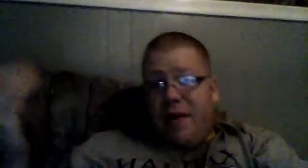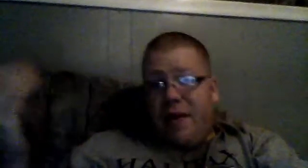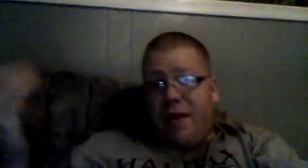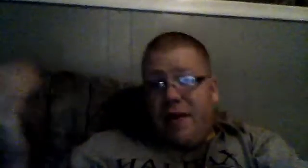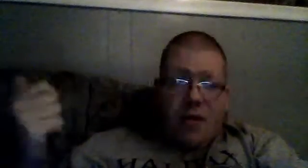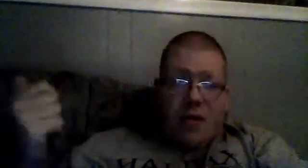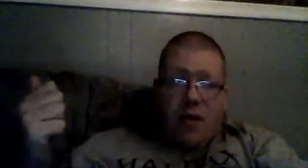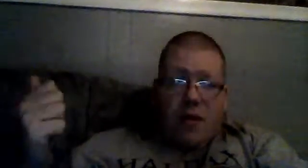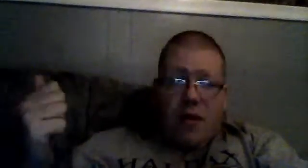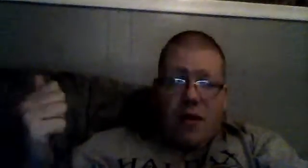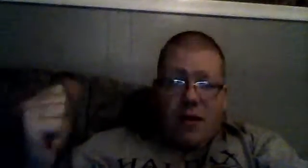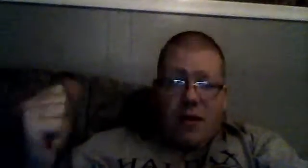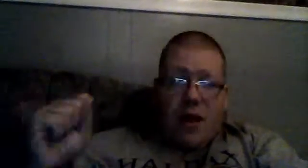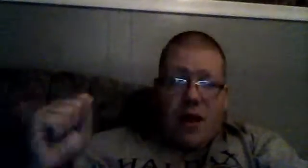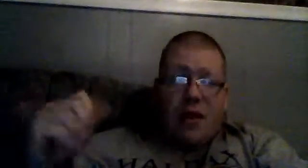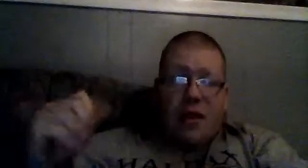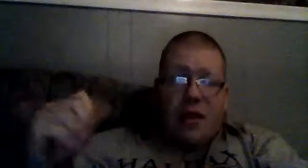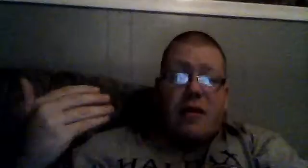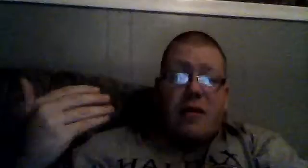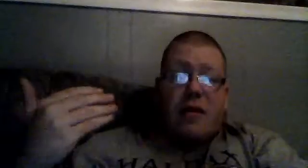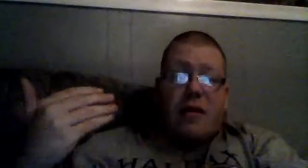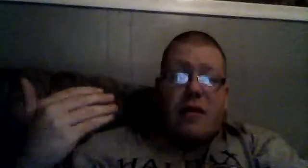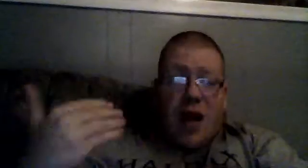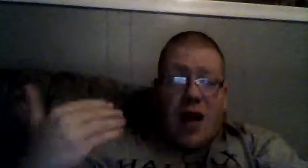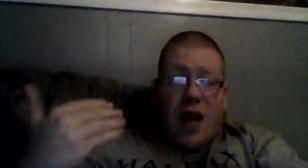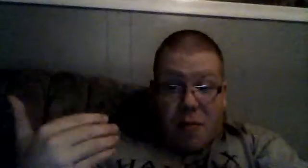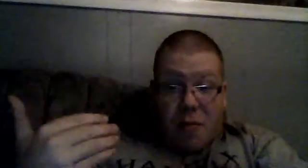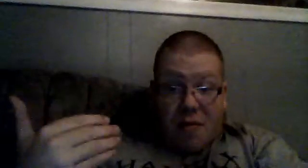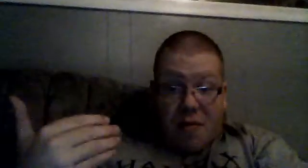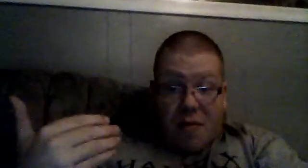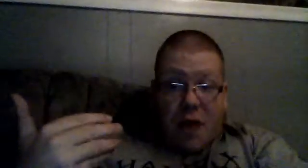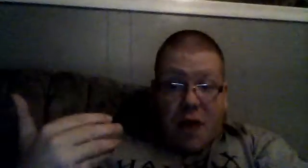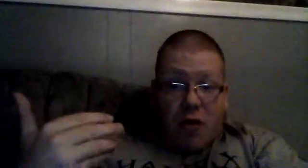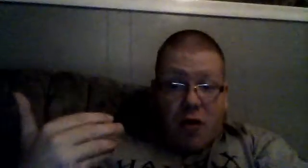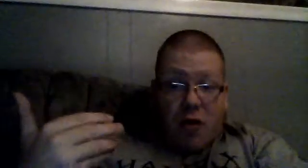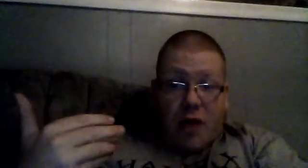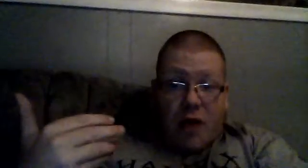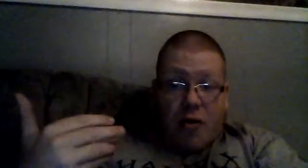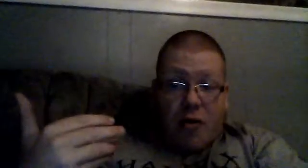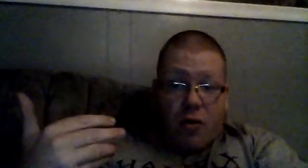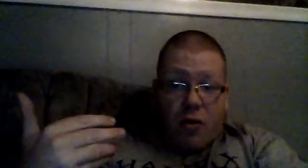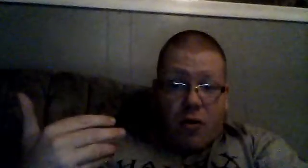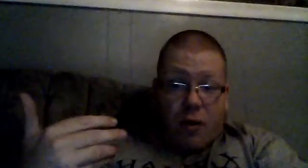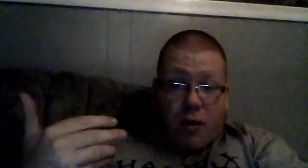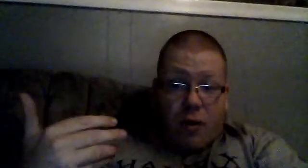celebrities, why not let the common person have reality TV shows for once?